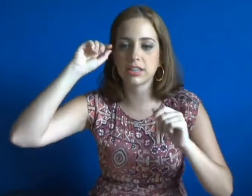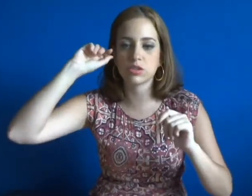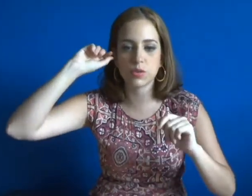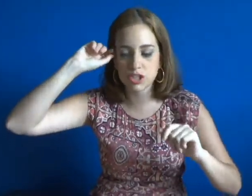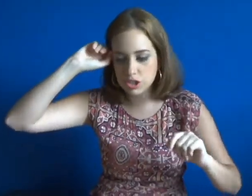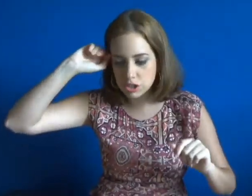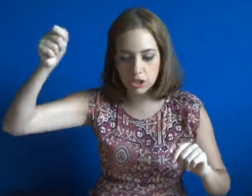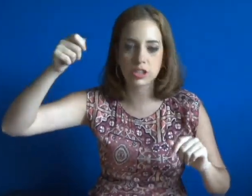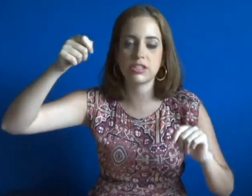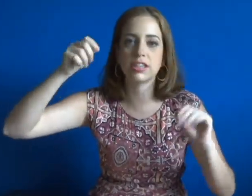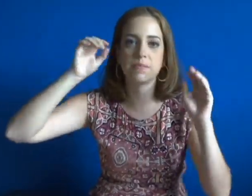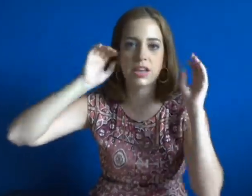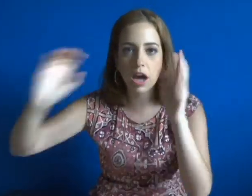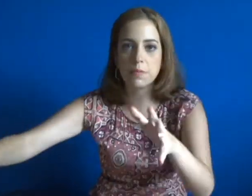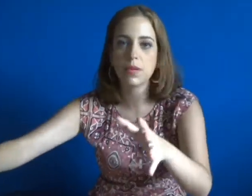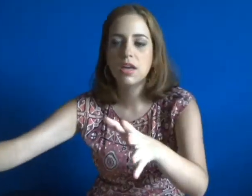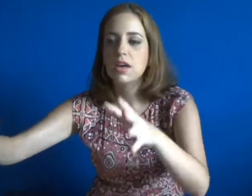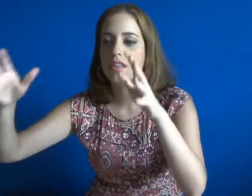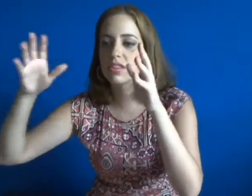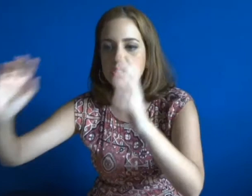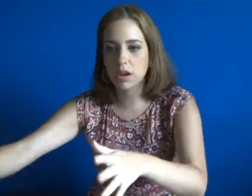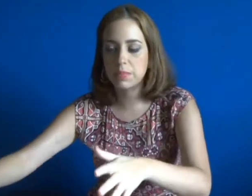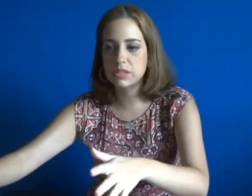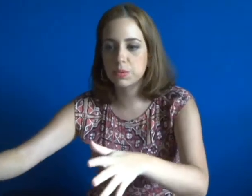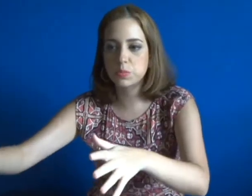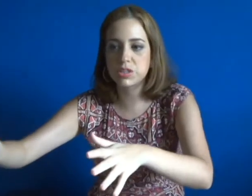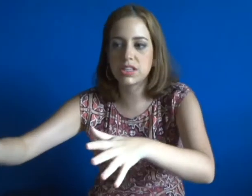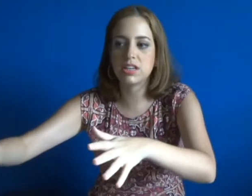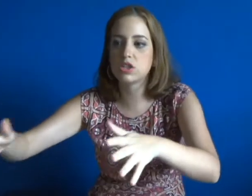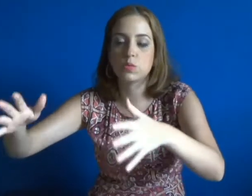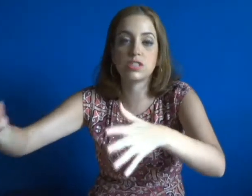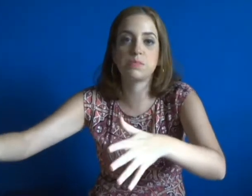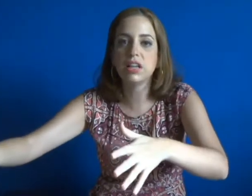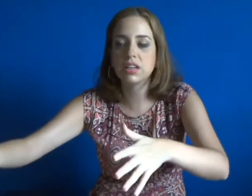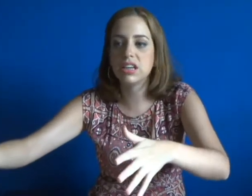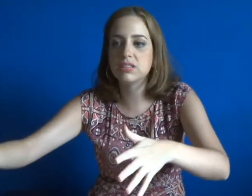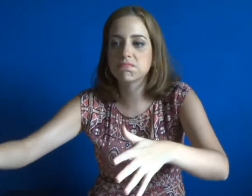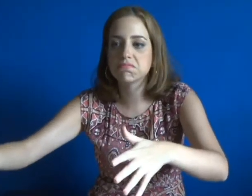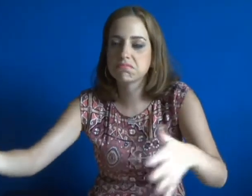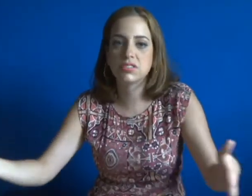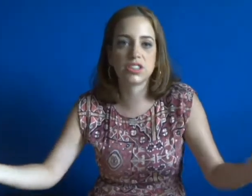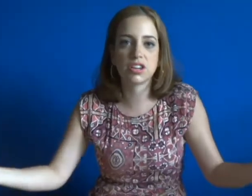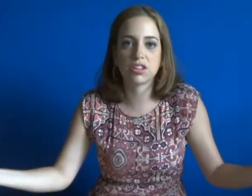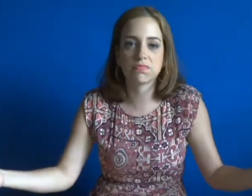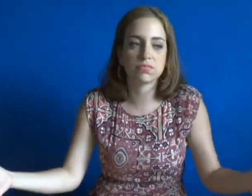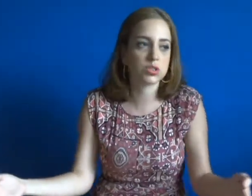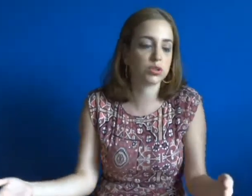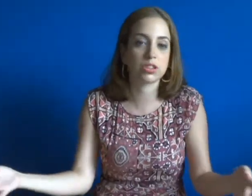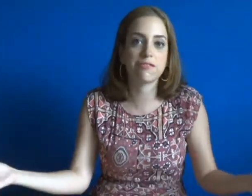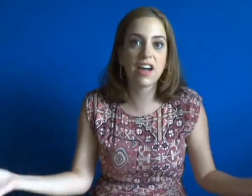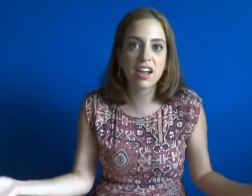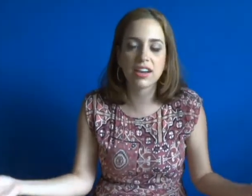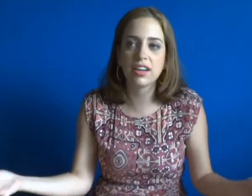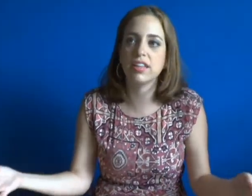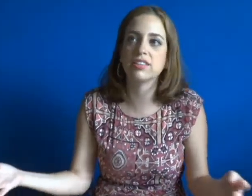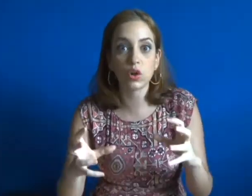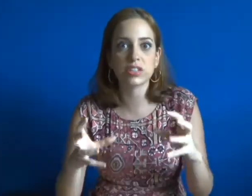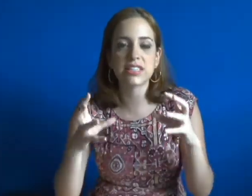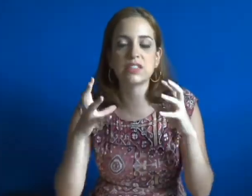like a switch turns and they become the zombies. But when they don't smell it, they're totally fine. world